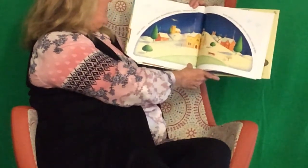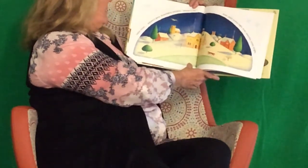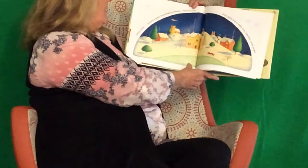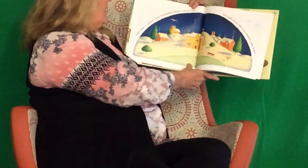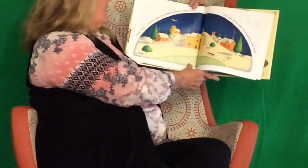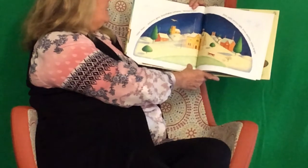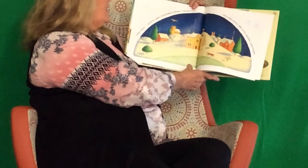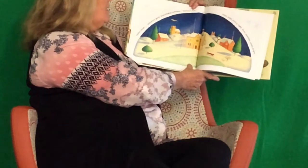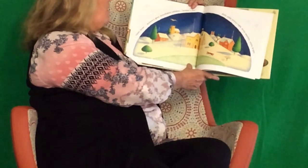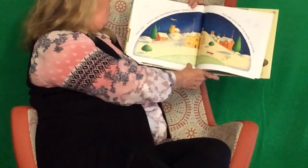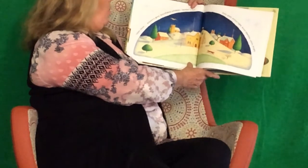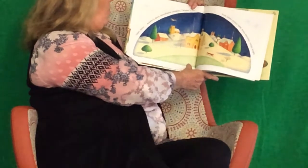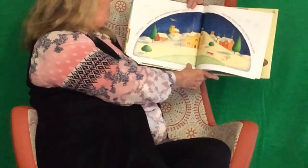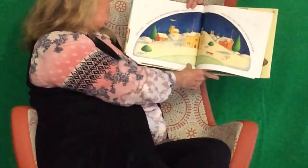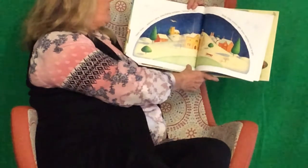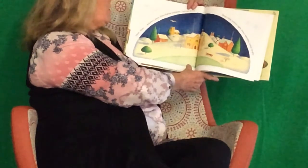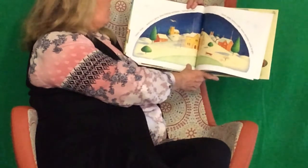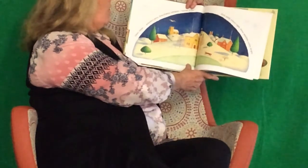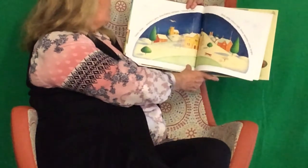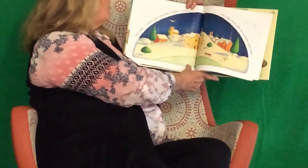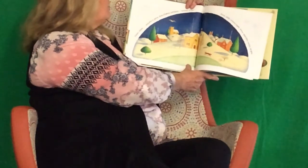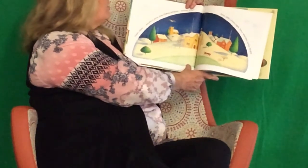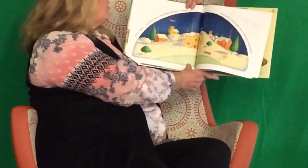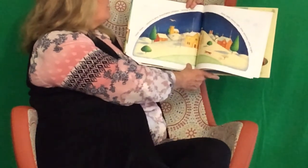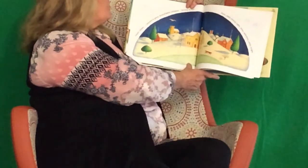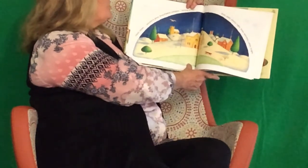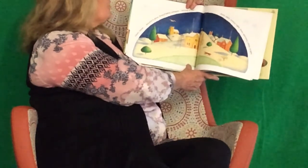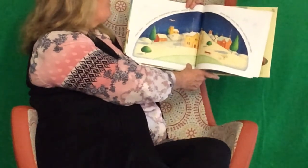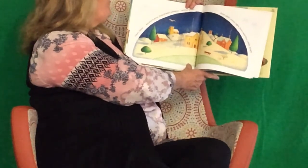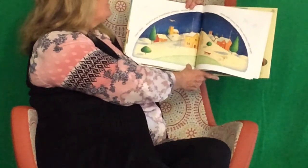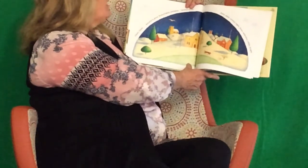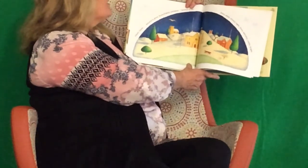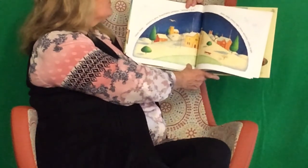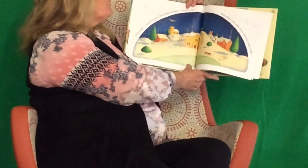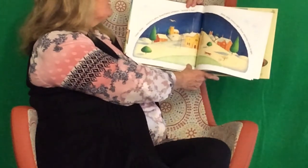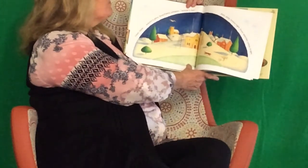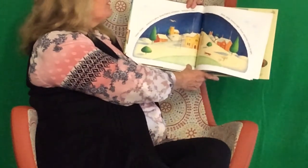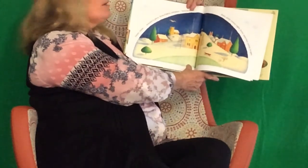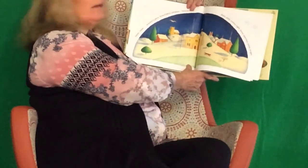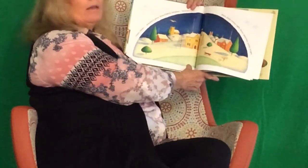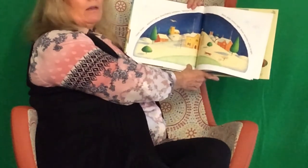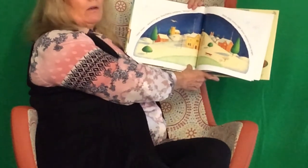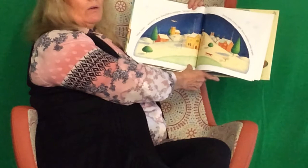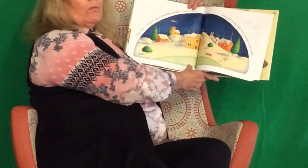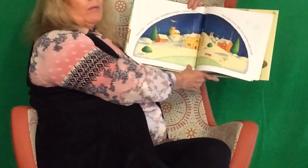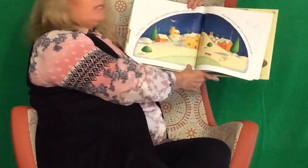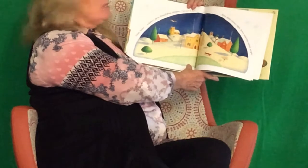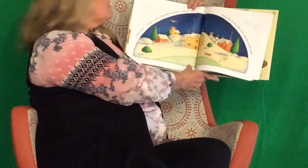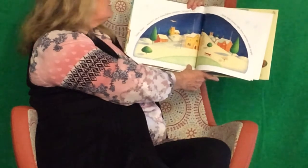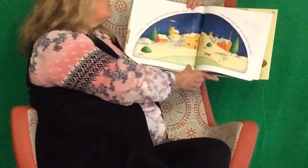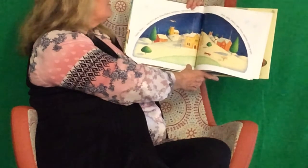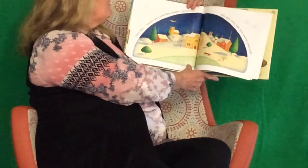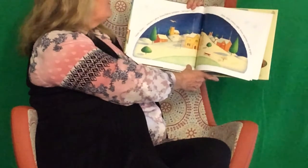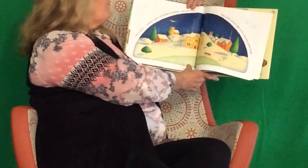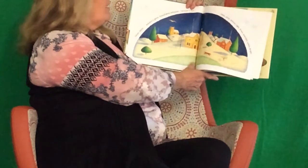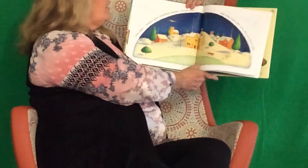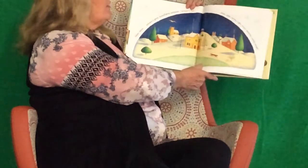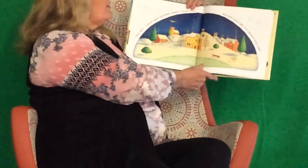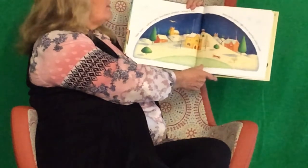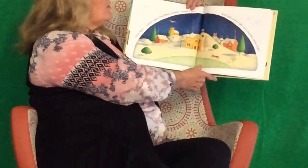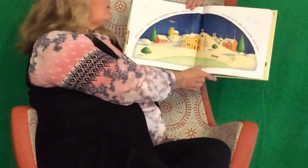Listen, listen, autumn's gone. Snowflakes whisper. Winter's